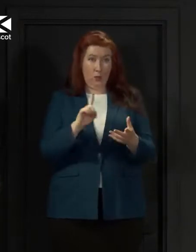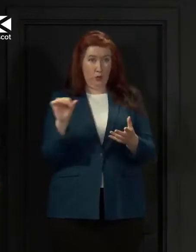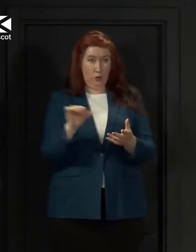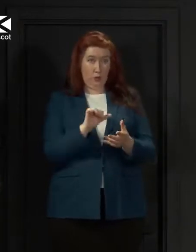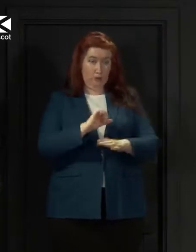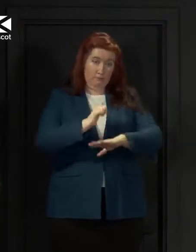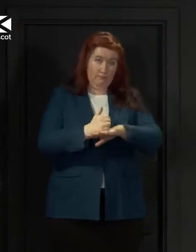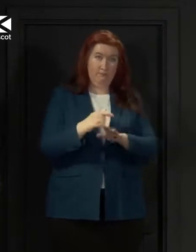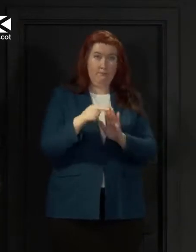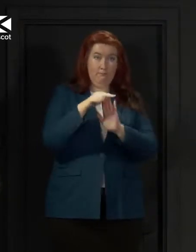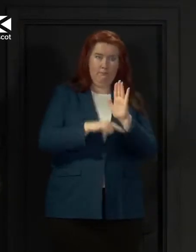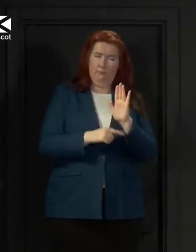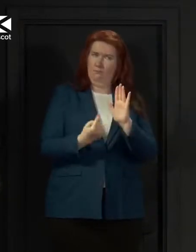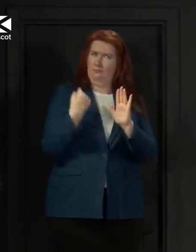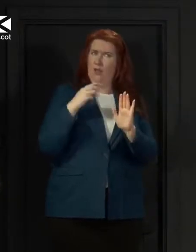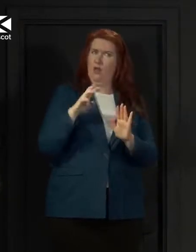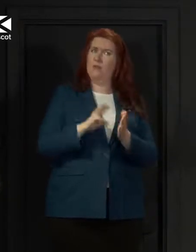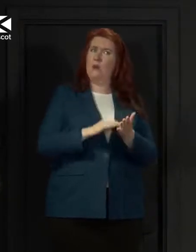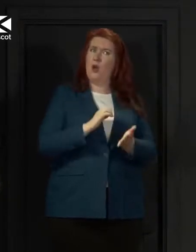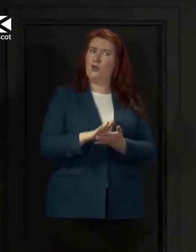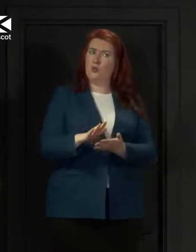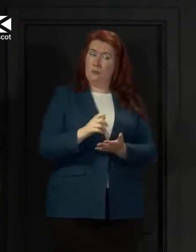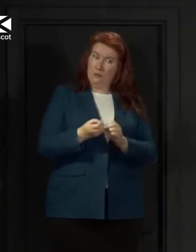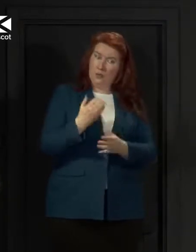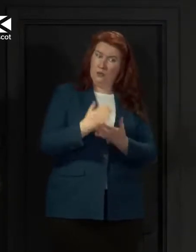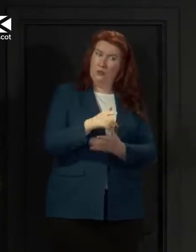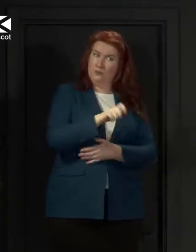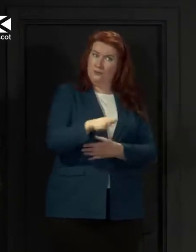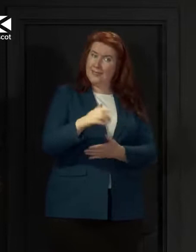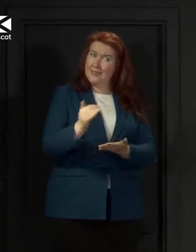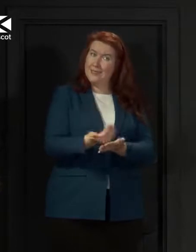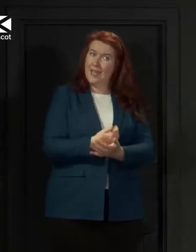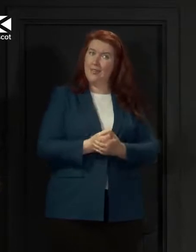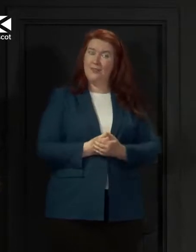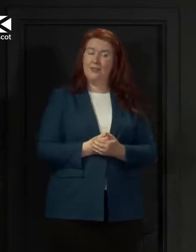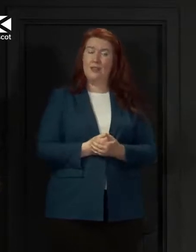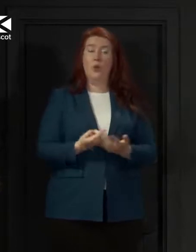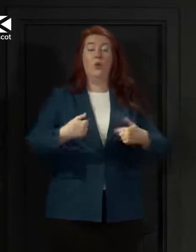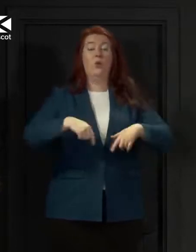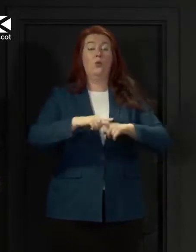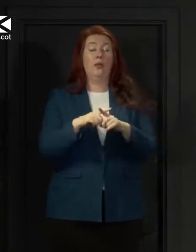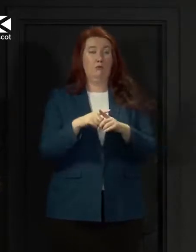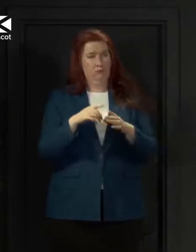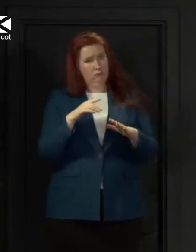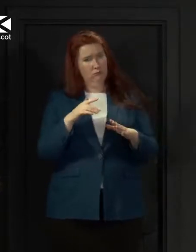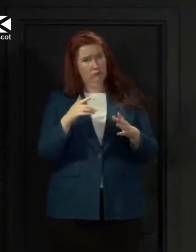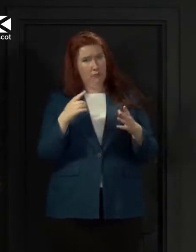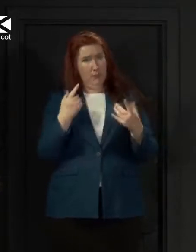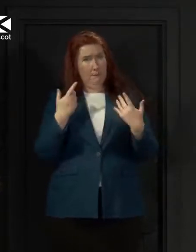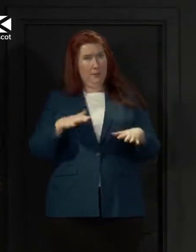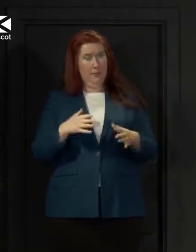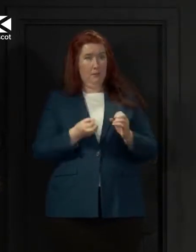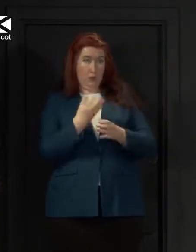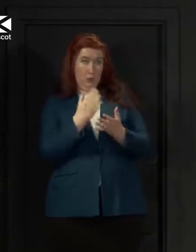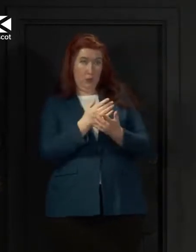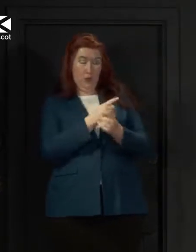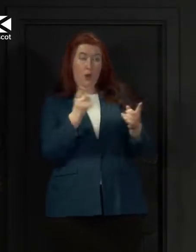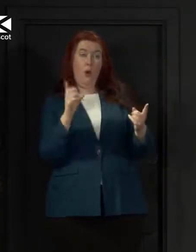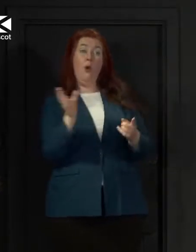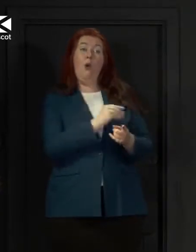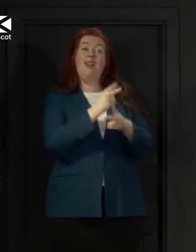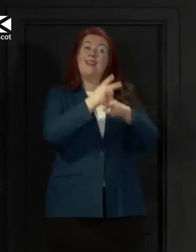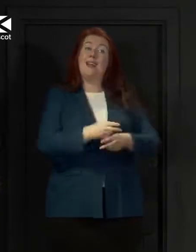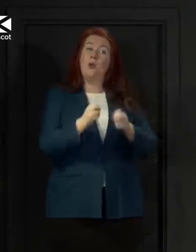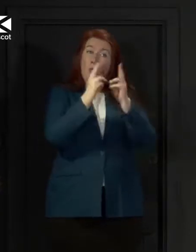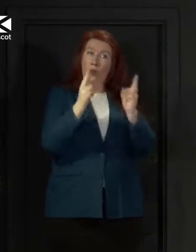We worked on the premise, as we were right to do, that all care homes understood the importance